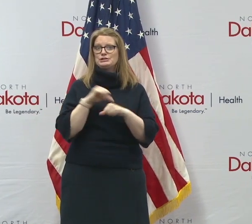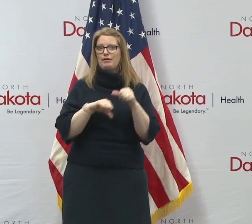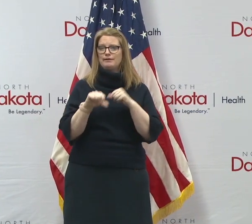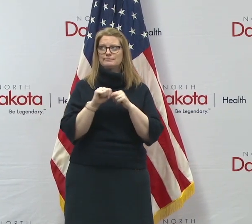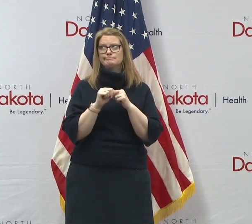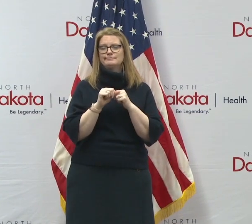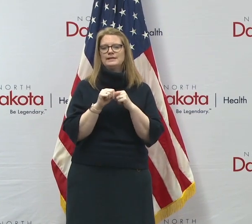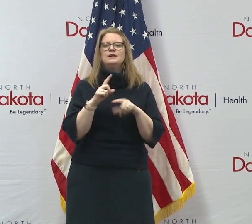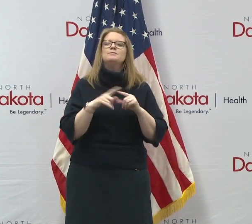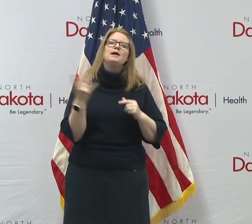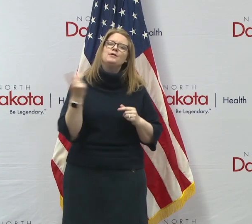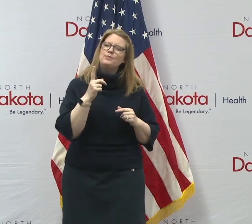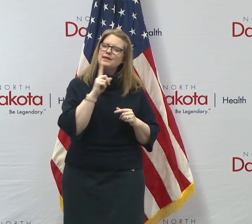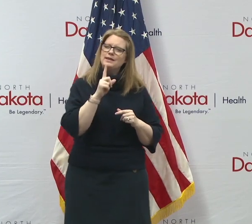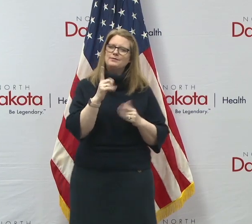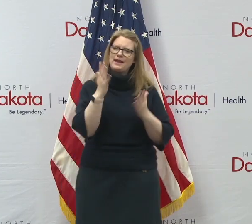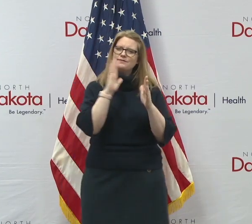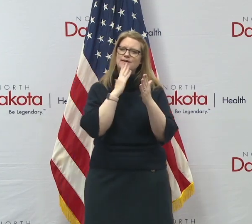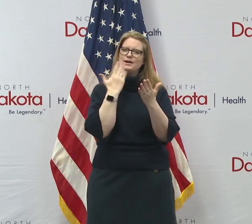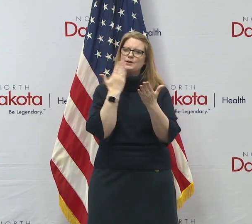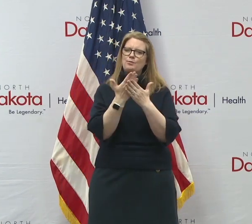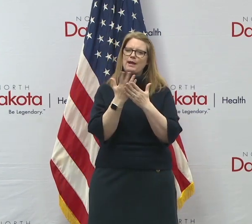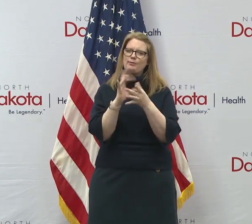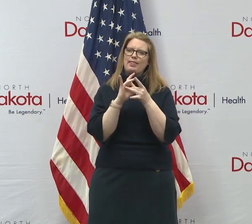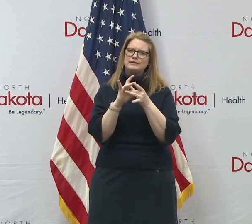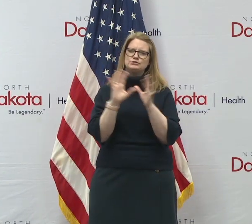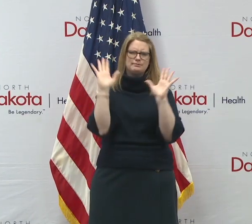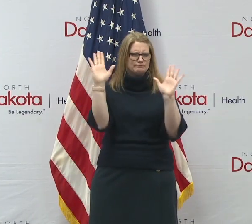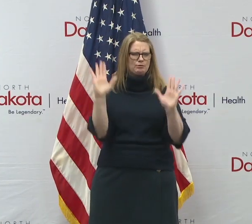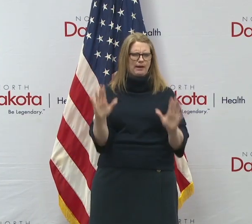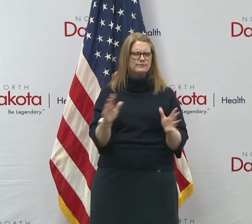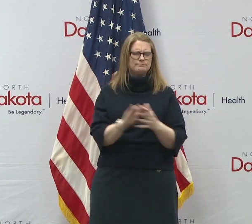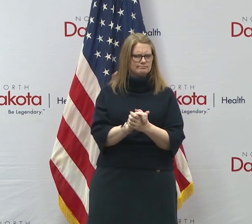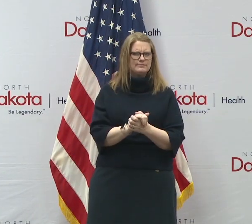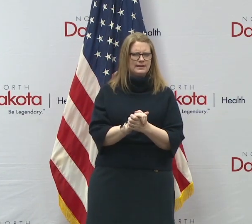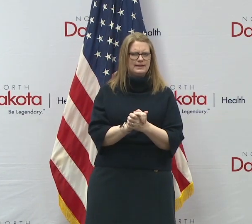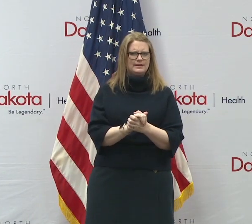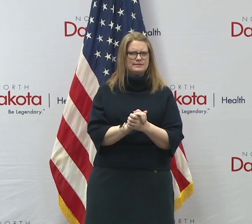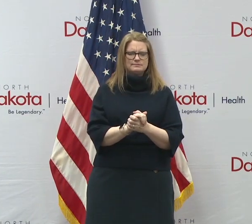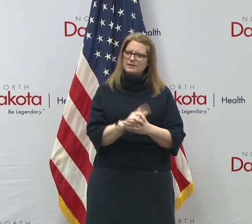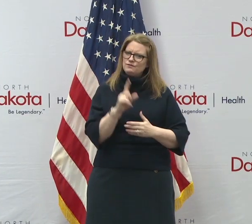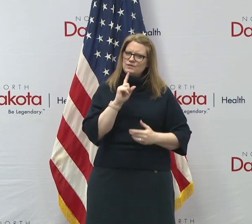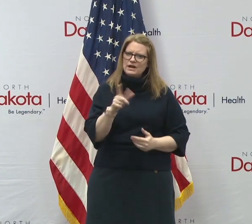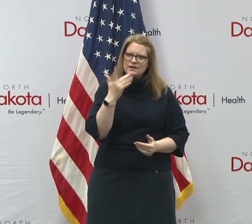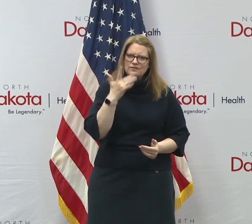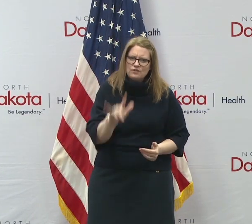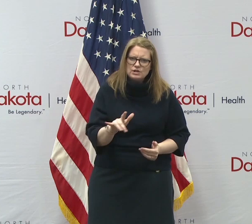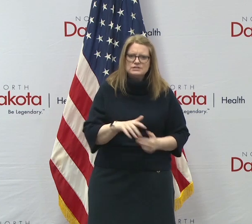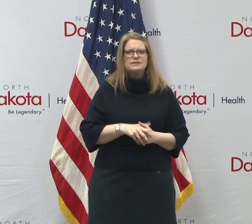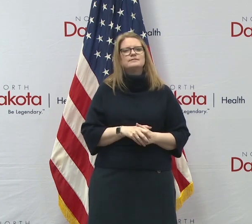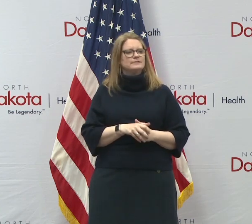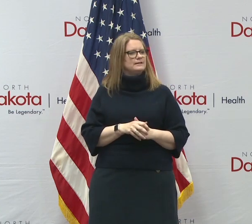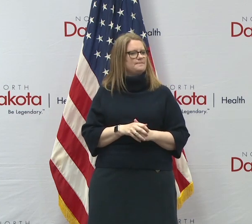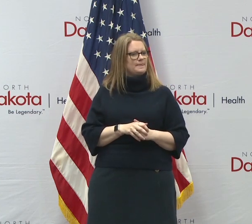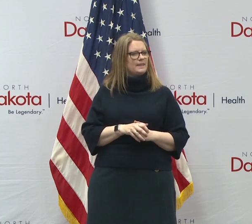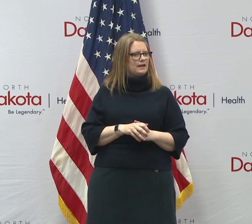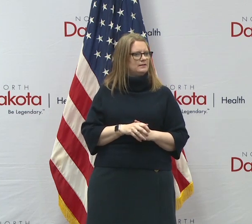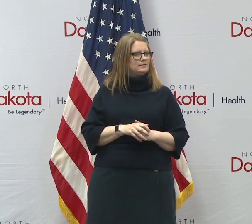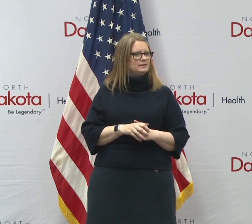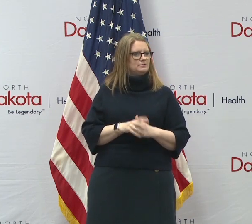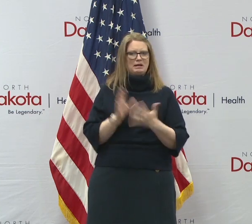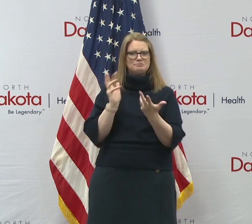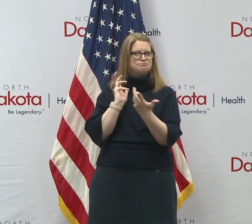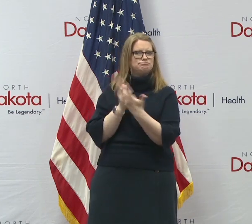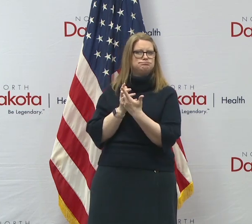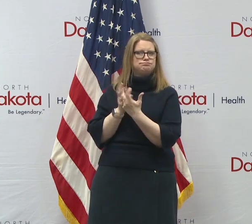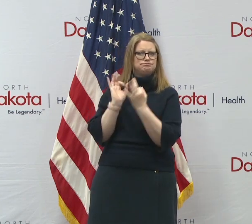You know, we have a great relationship. I think we're super lucky, you know, that we, uh, uh, you know, we just are completely compatible